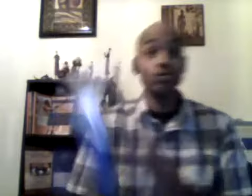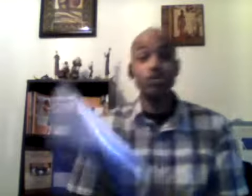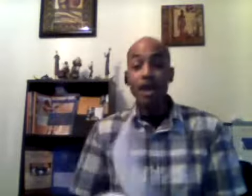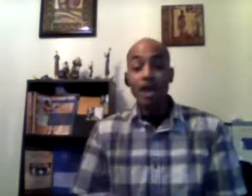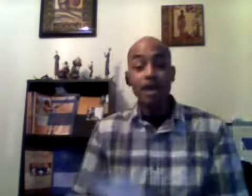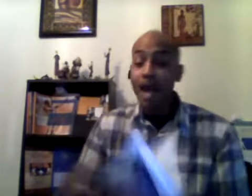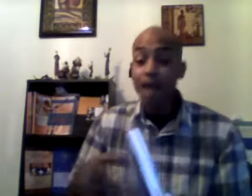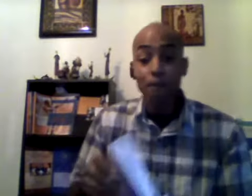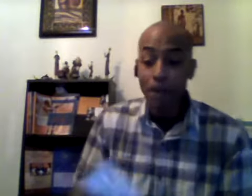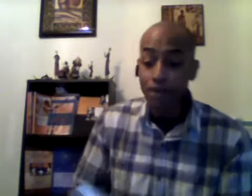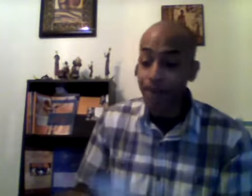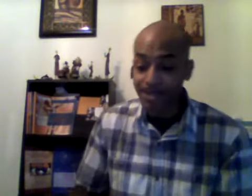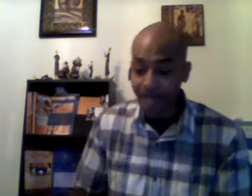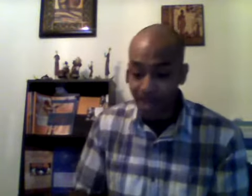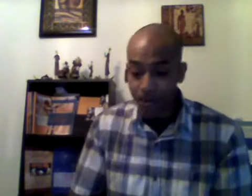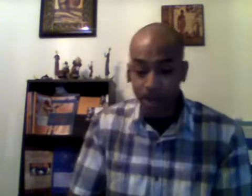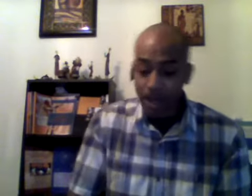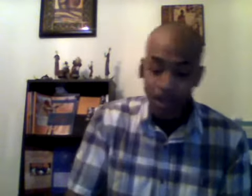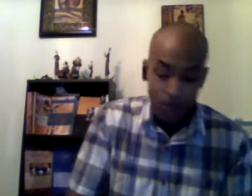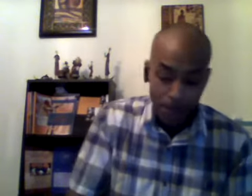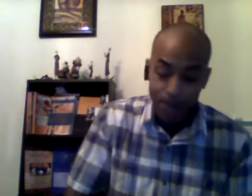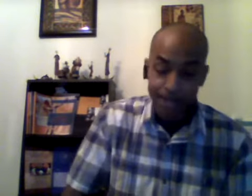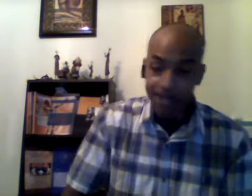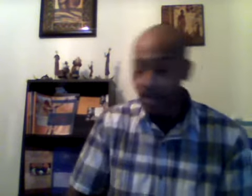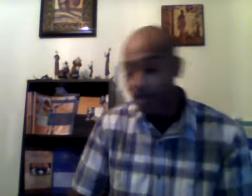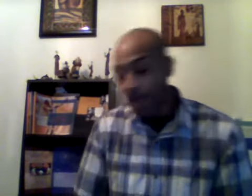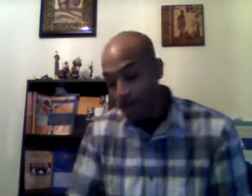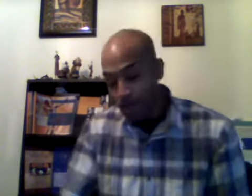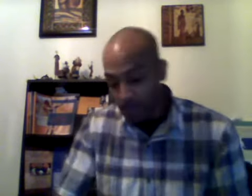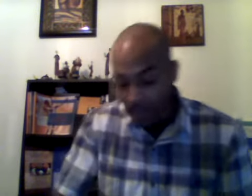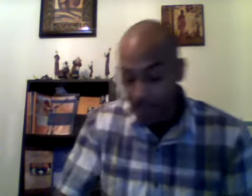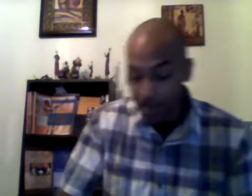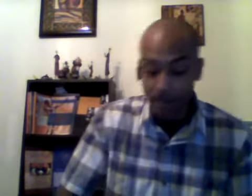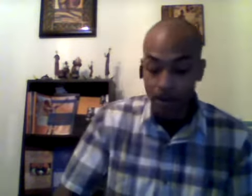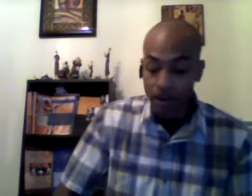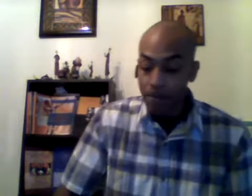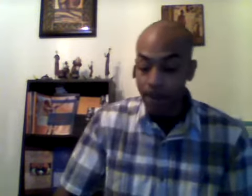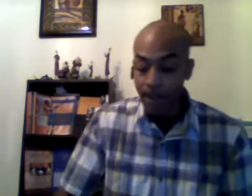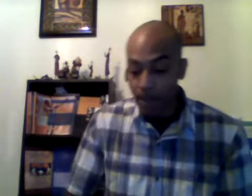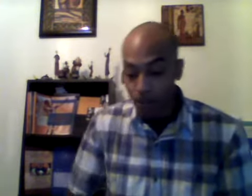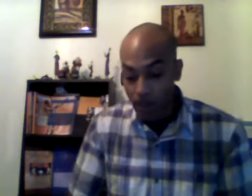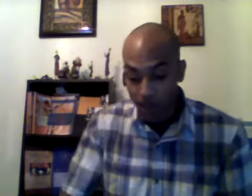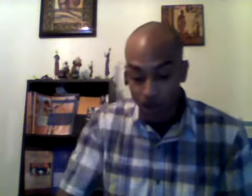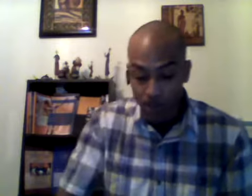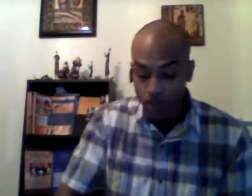and i we break down we break down everything in here man we go into